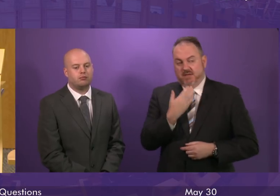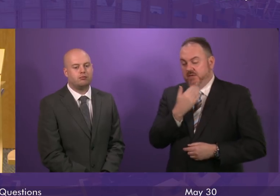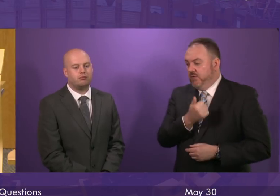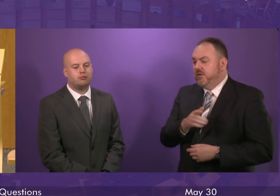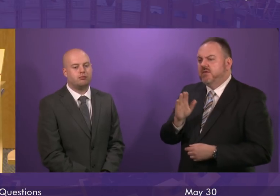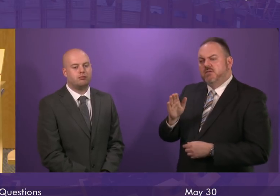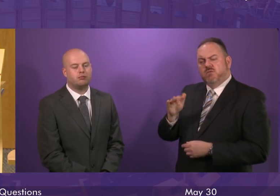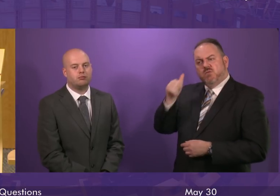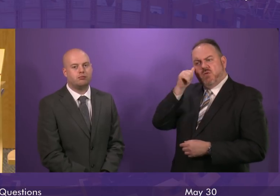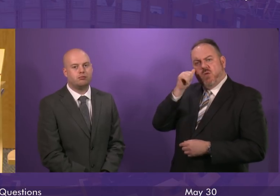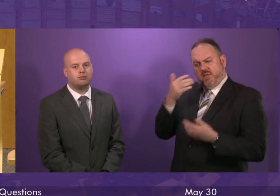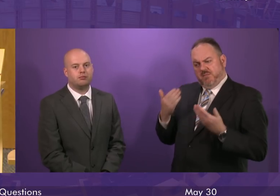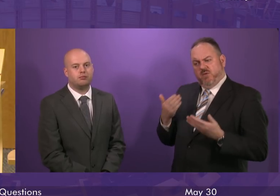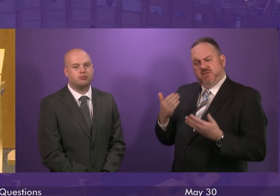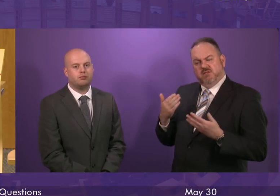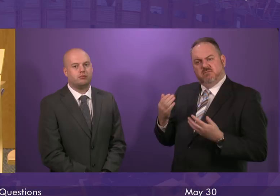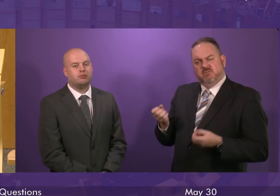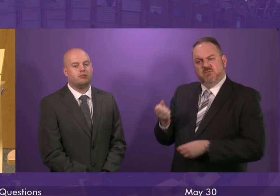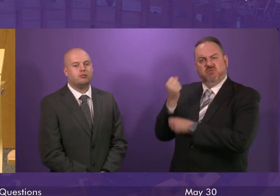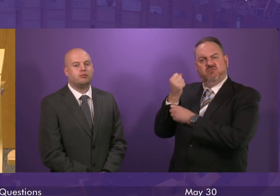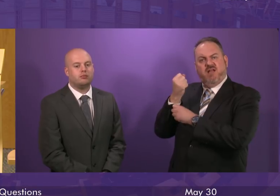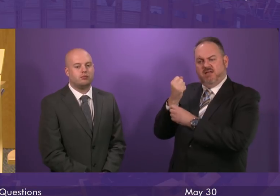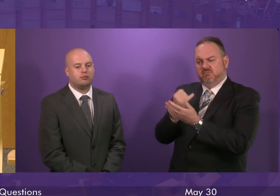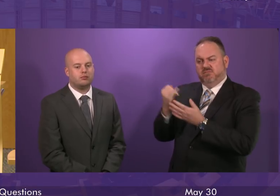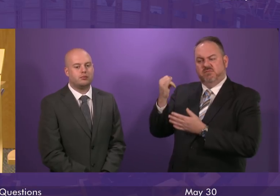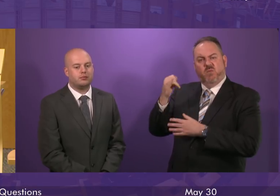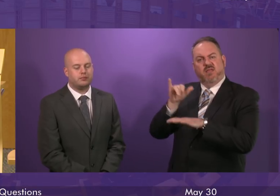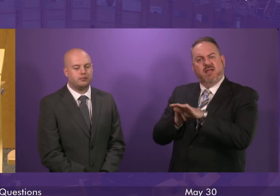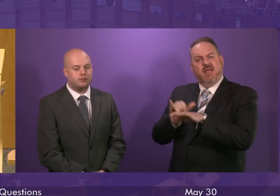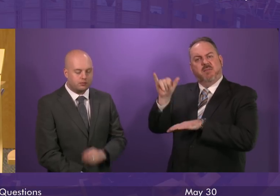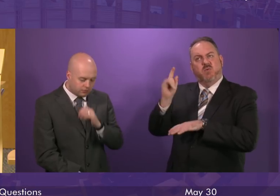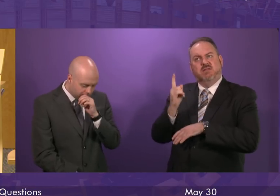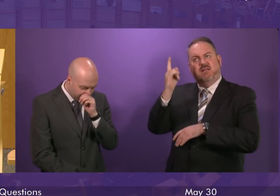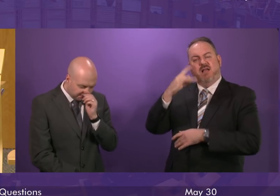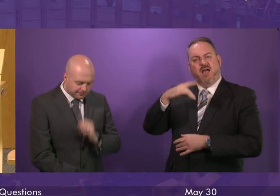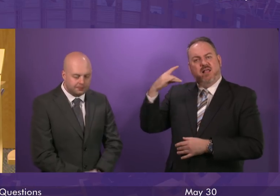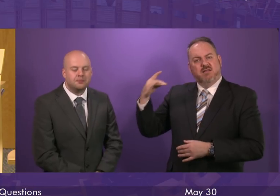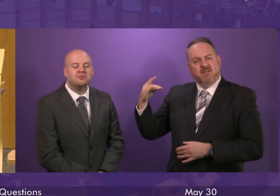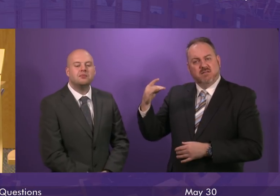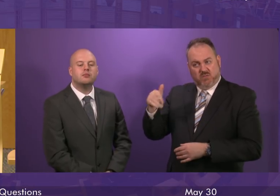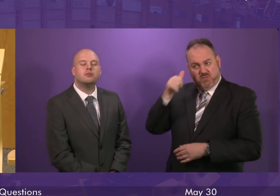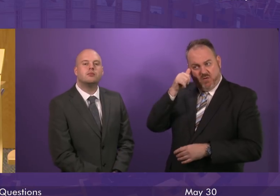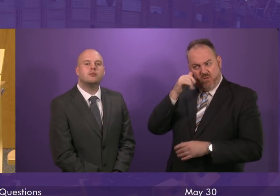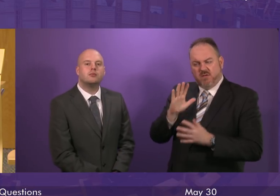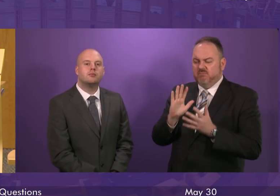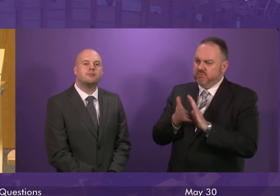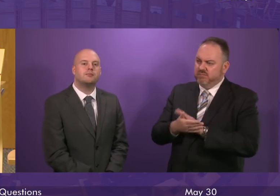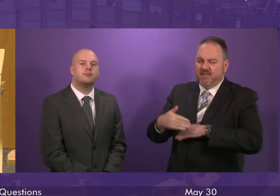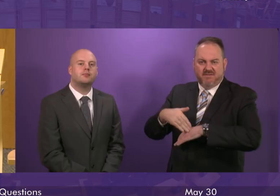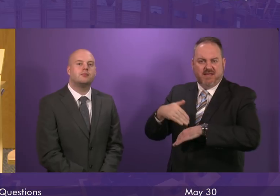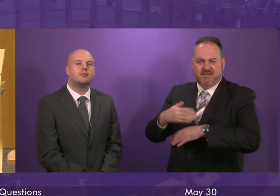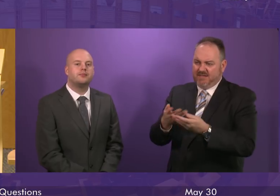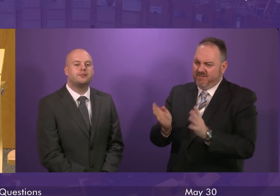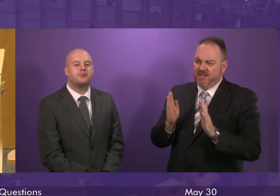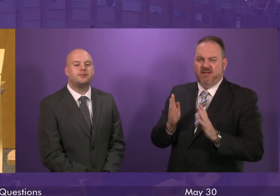aware of the ongoing industrial action affecting airports across the Highlands and Islands. She will also recognise the significant disruption this action has